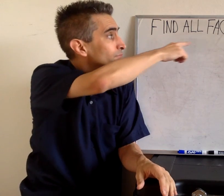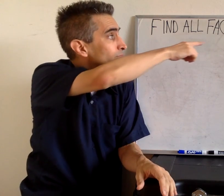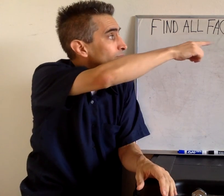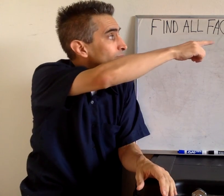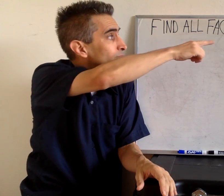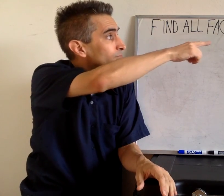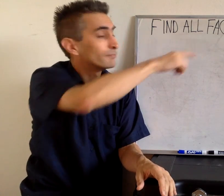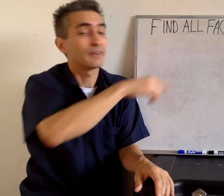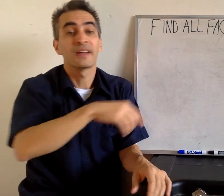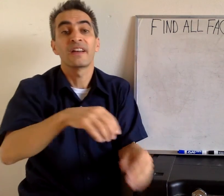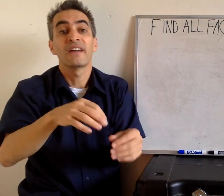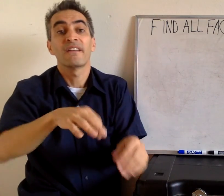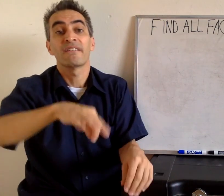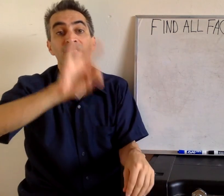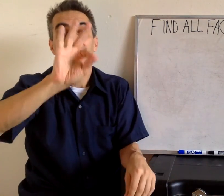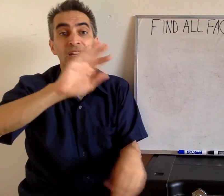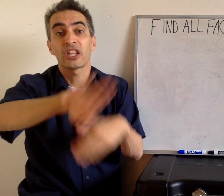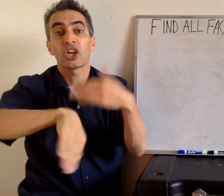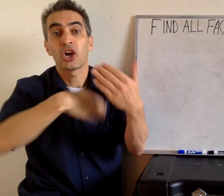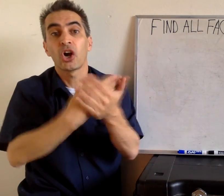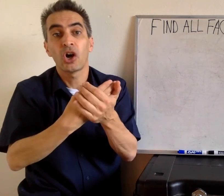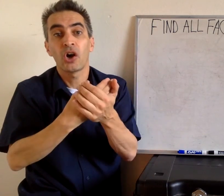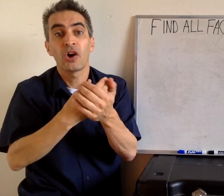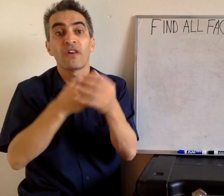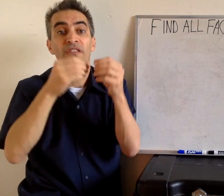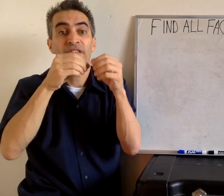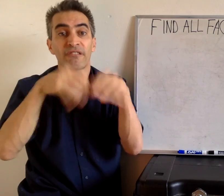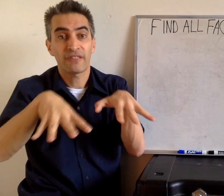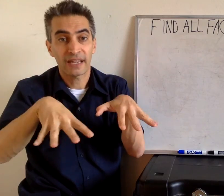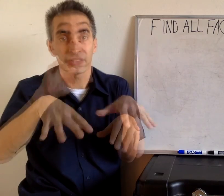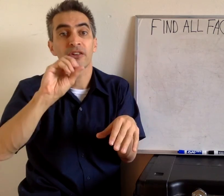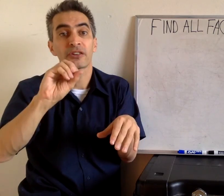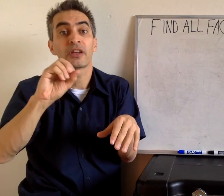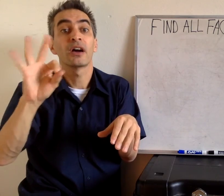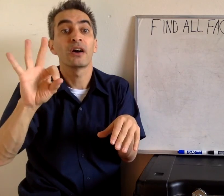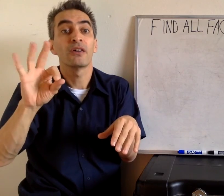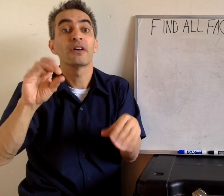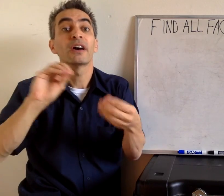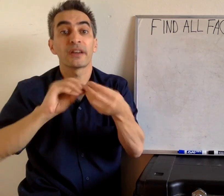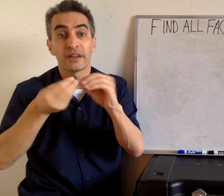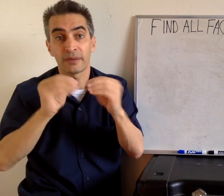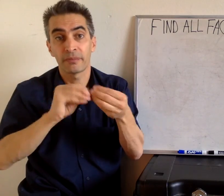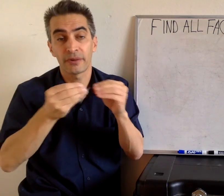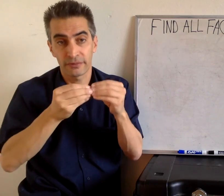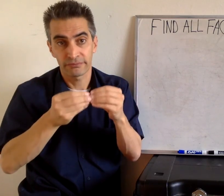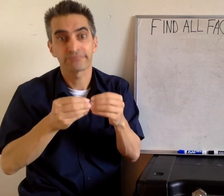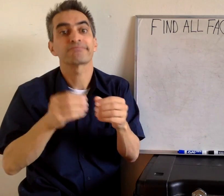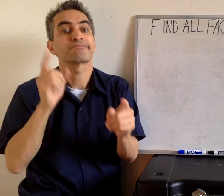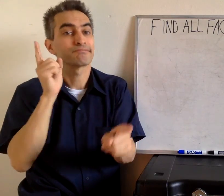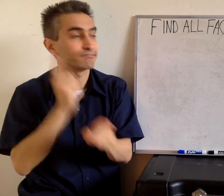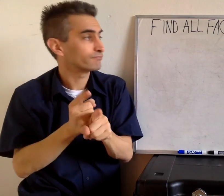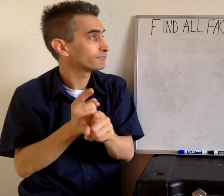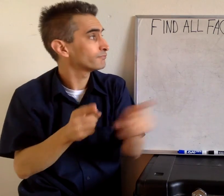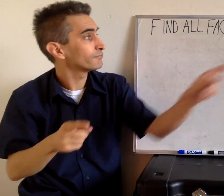finding all factors of a number. Right.